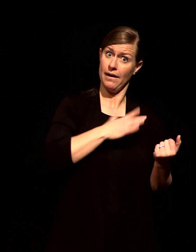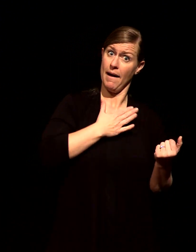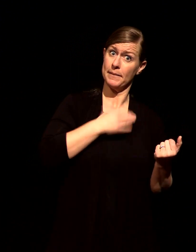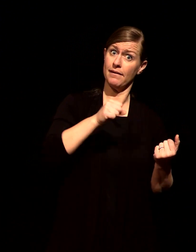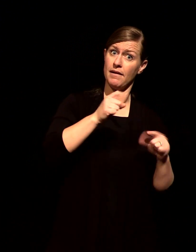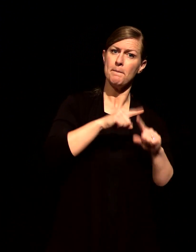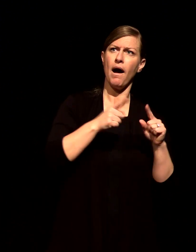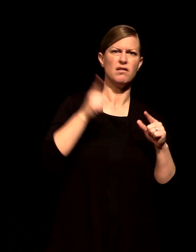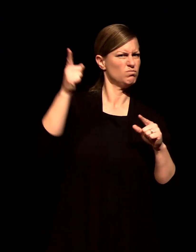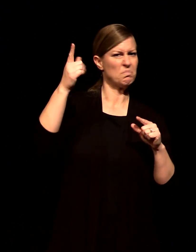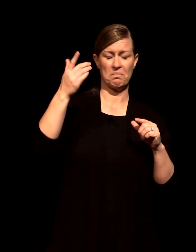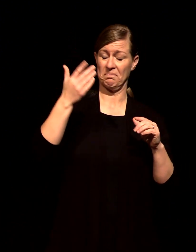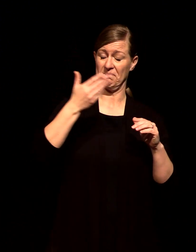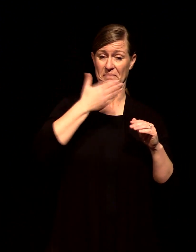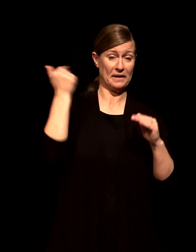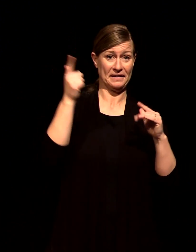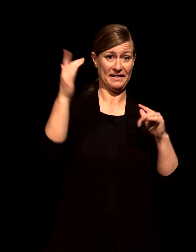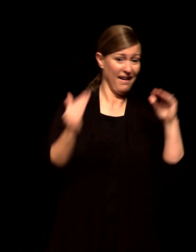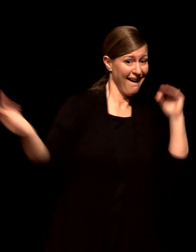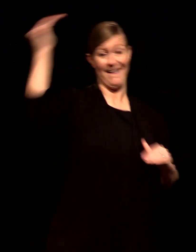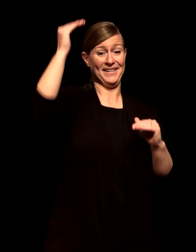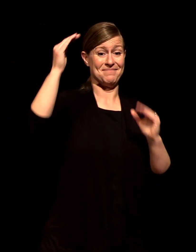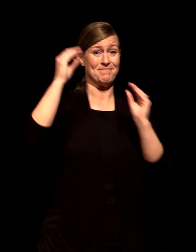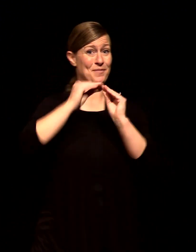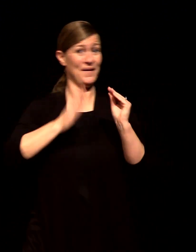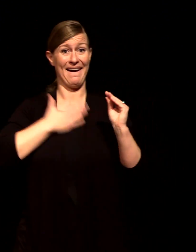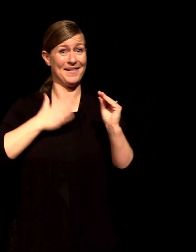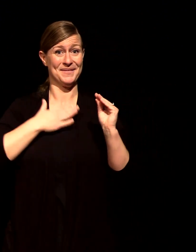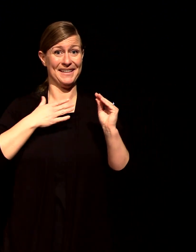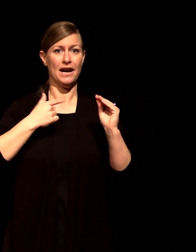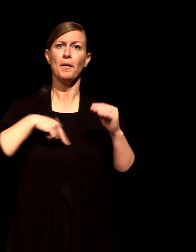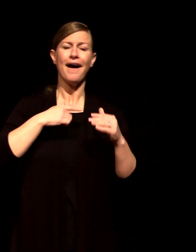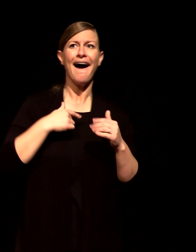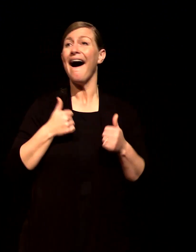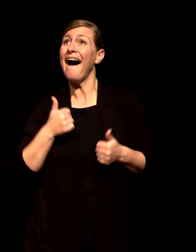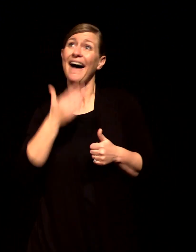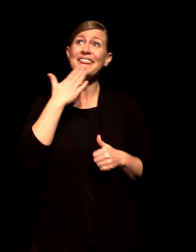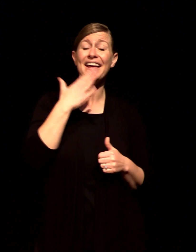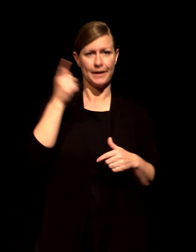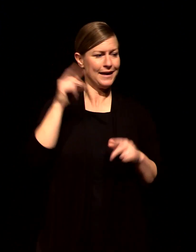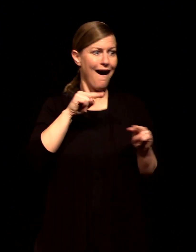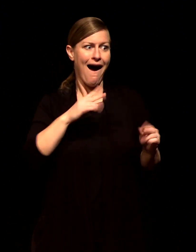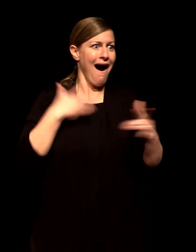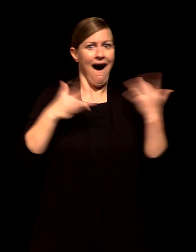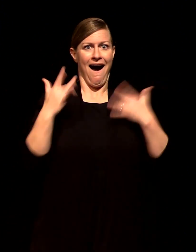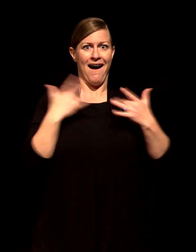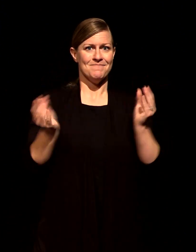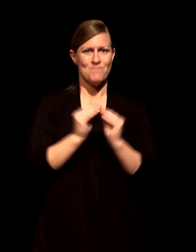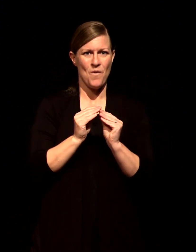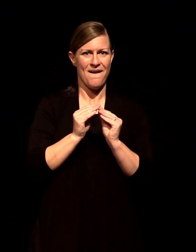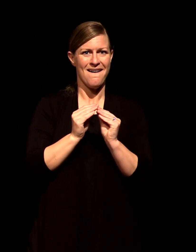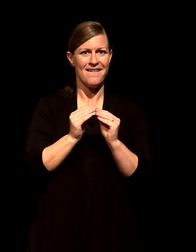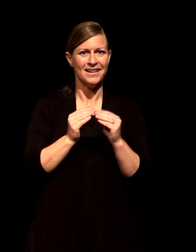when we come to Jesus again and again with our brokenness that's what he wants us to do